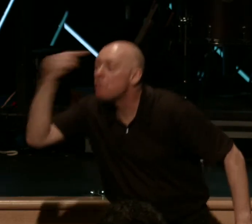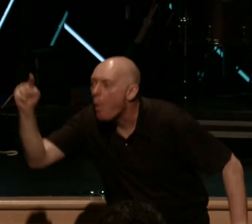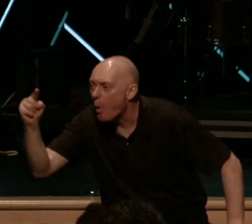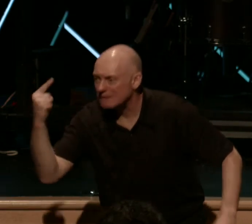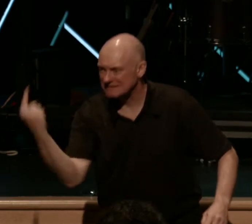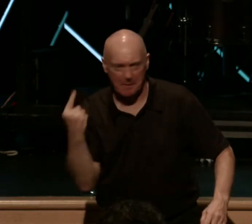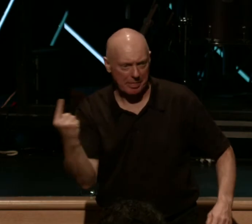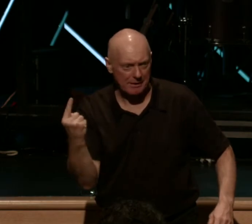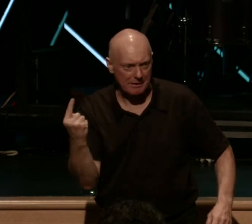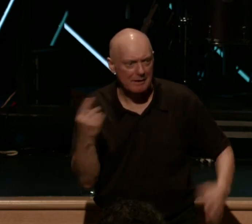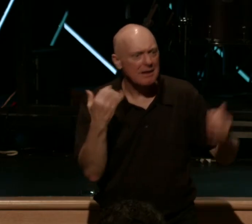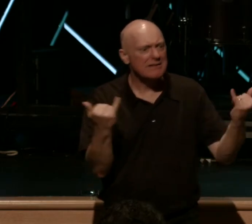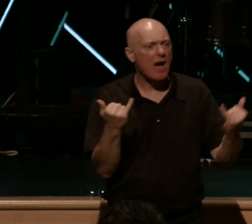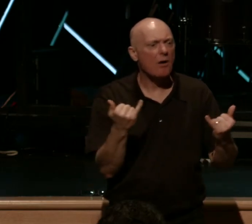So let me ask you, what did he save you for?